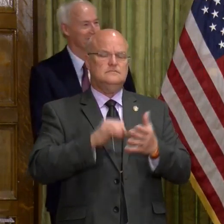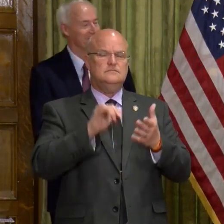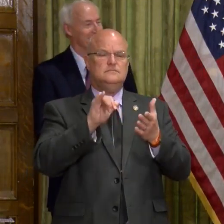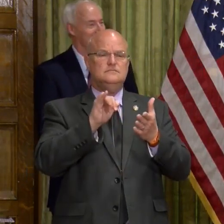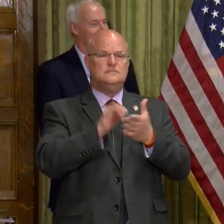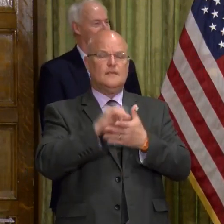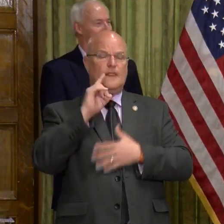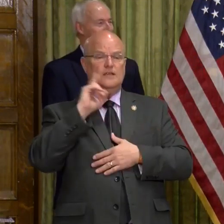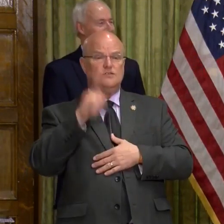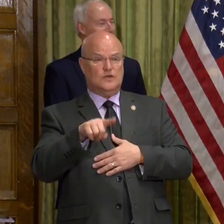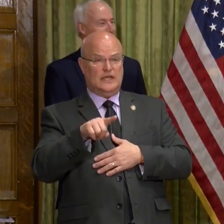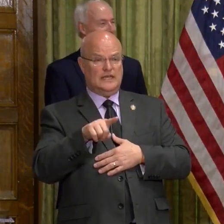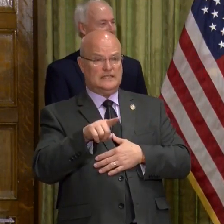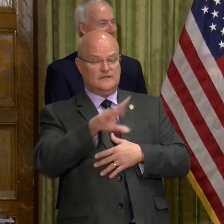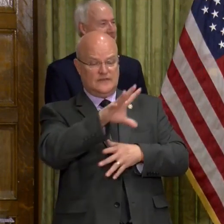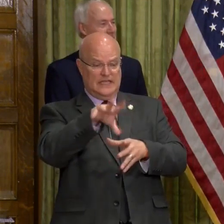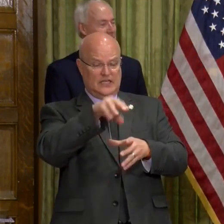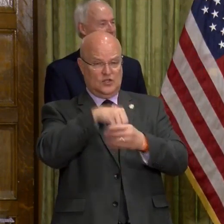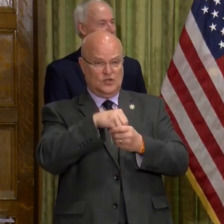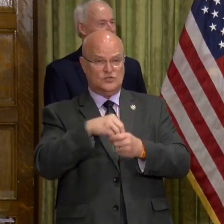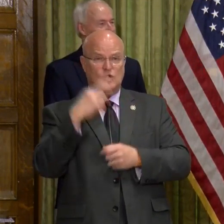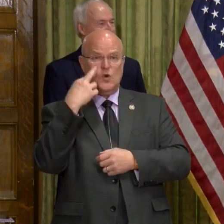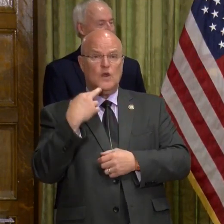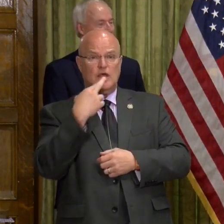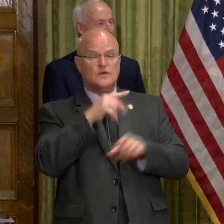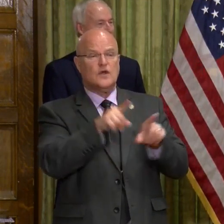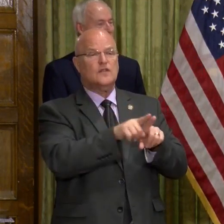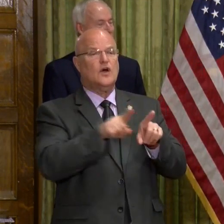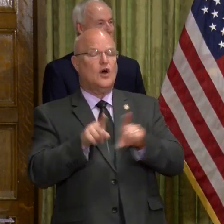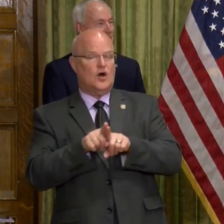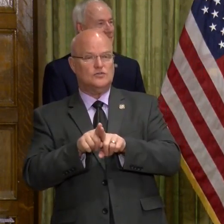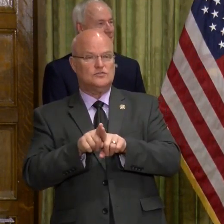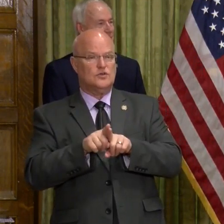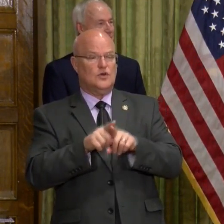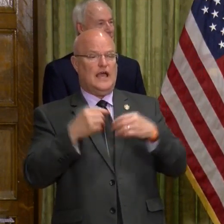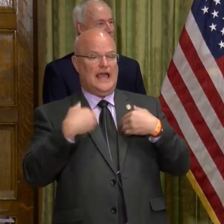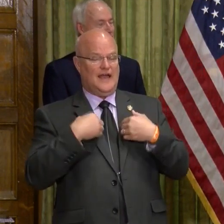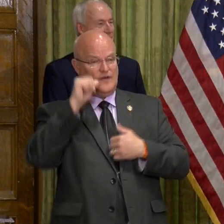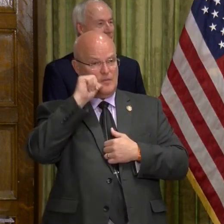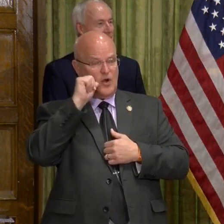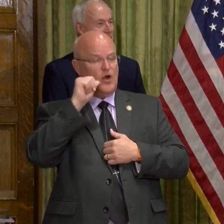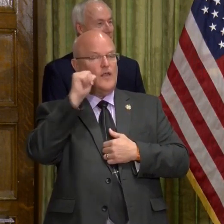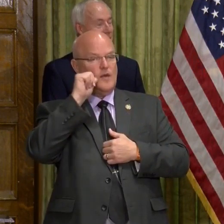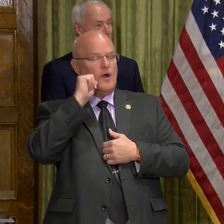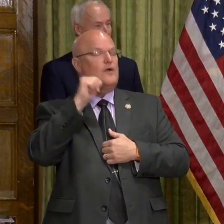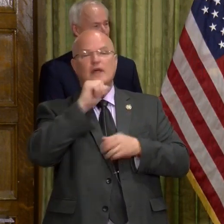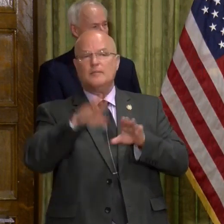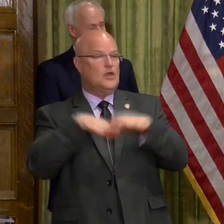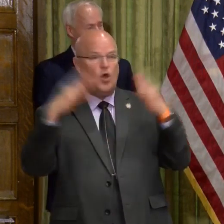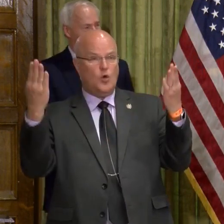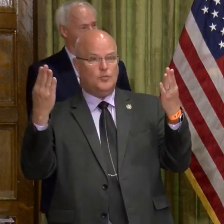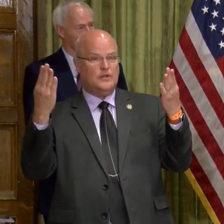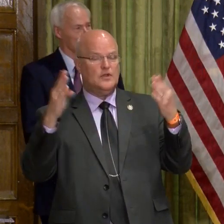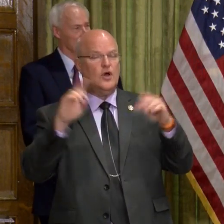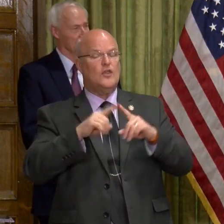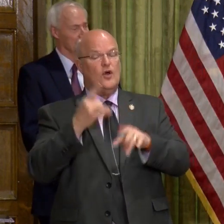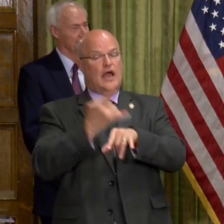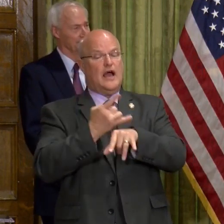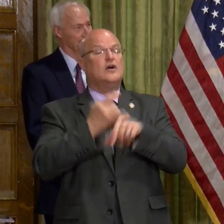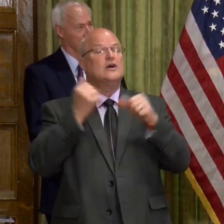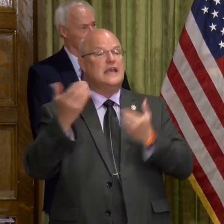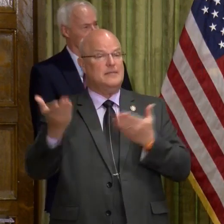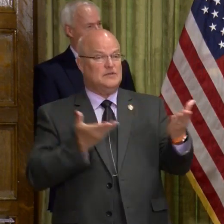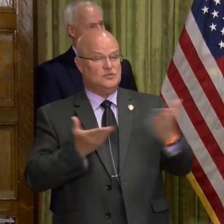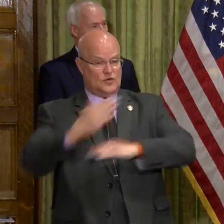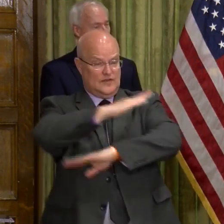The directive that's coming out includes restaurants that also contain a bar. The bar will not be opened, although alcohol can be